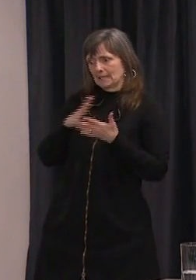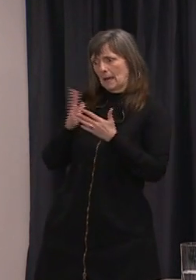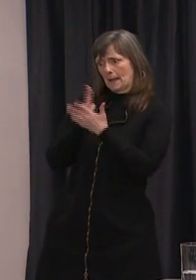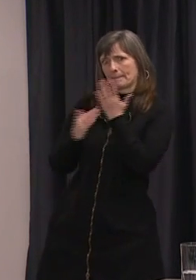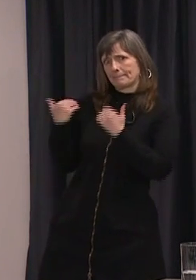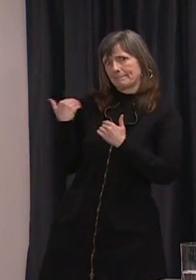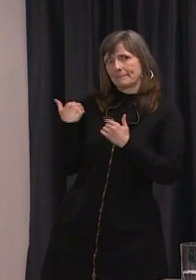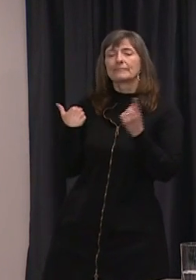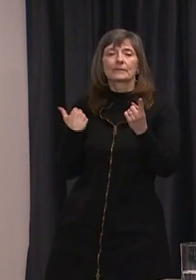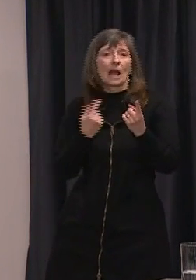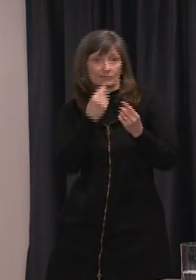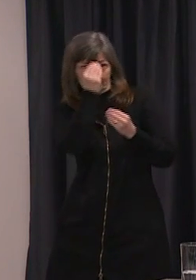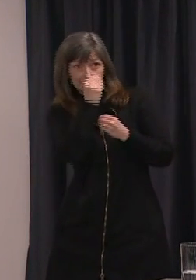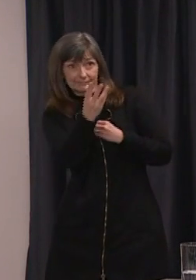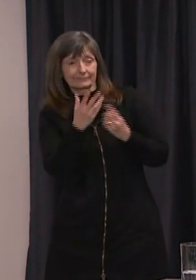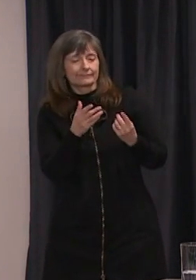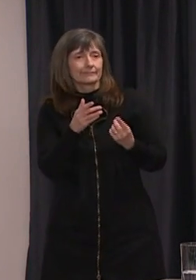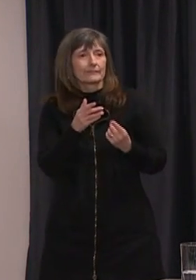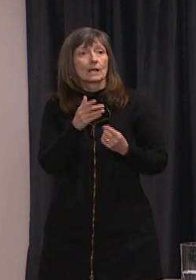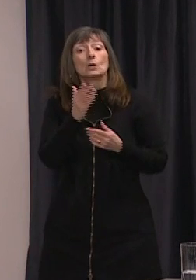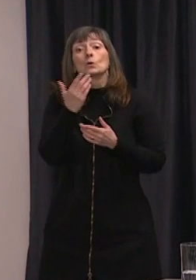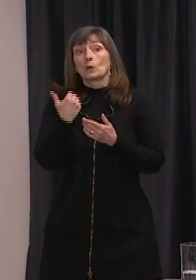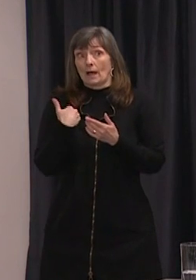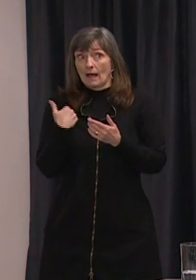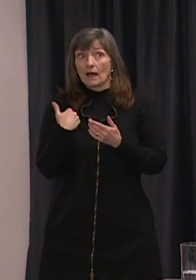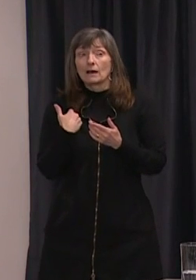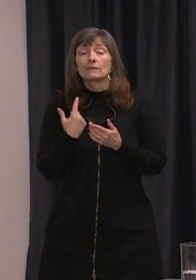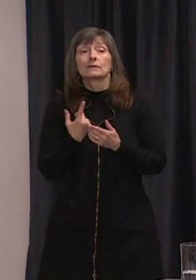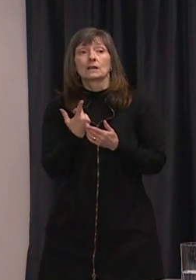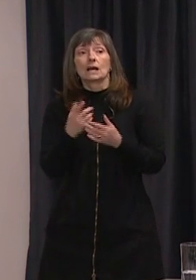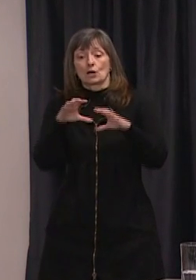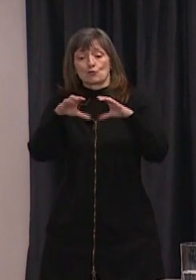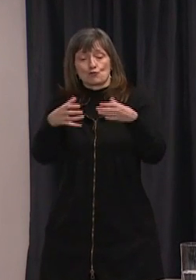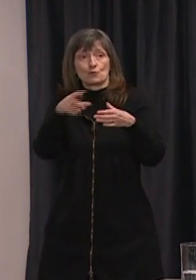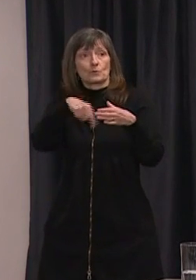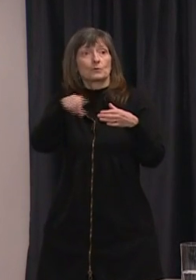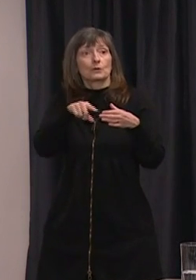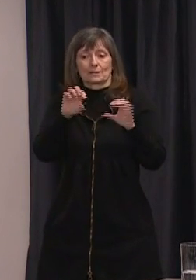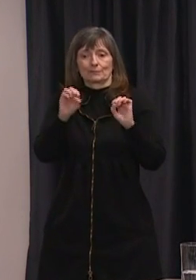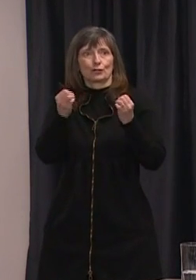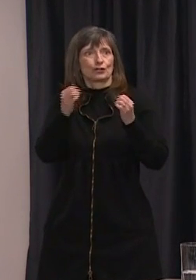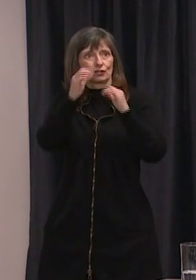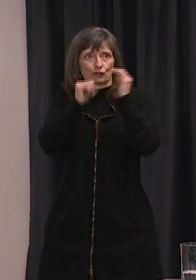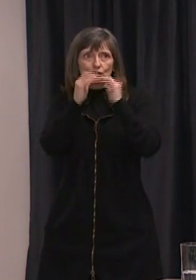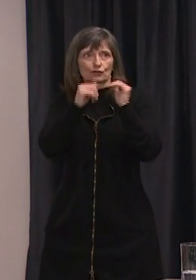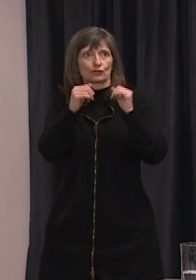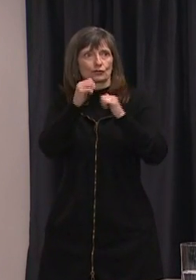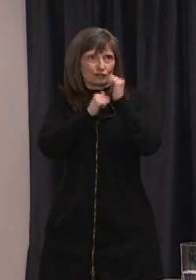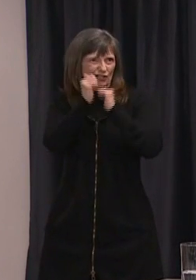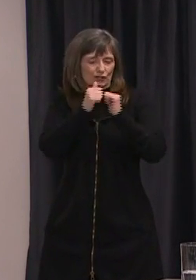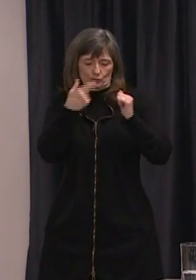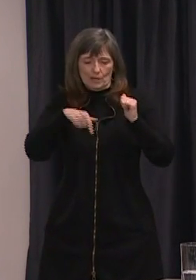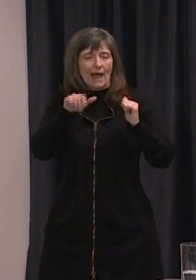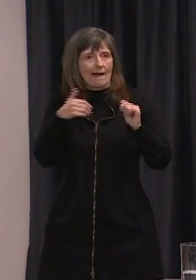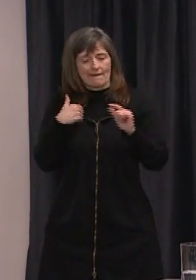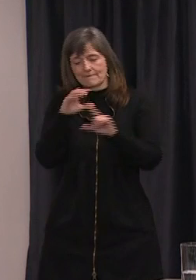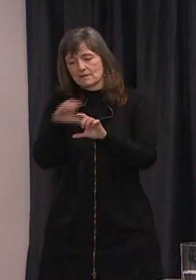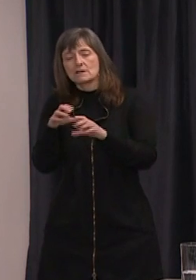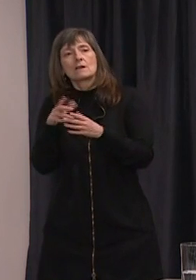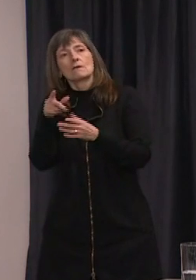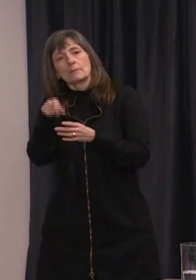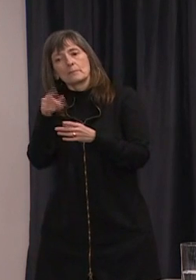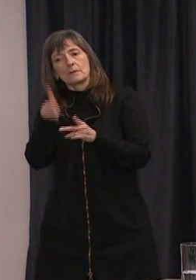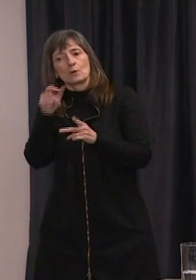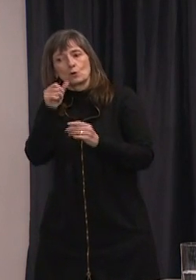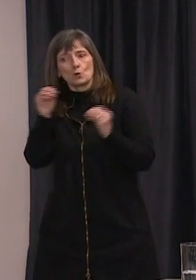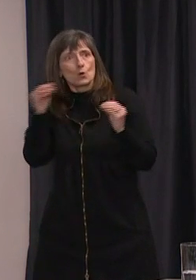actually have a specific vulnerable persons group set up as part of our emergency structure to look at issues like that because